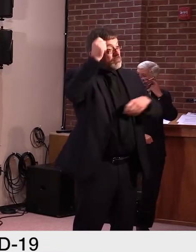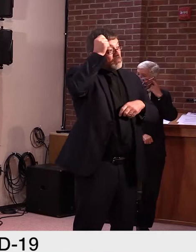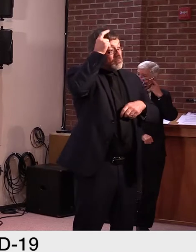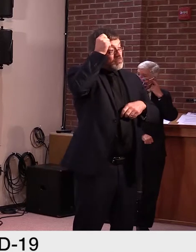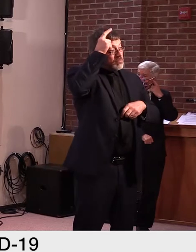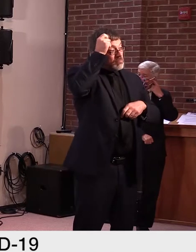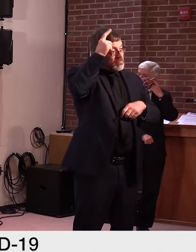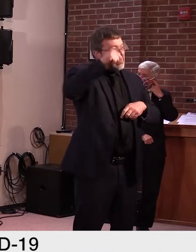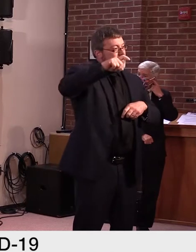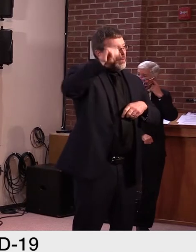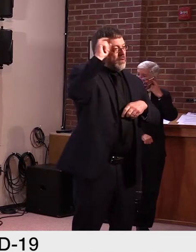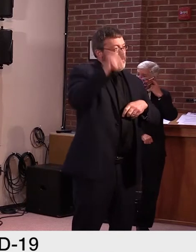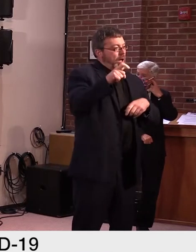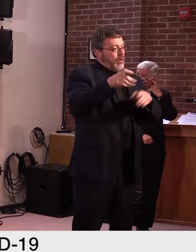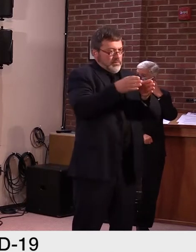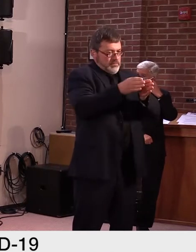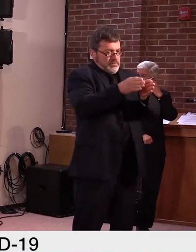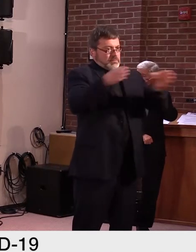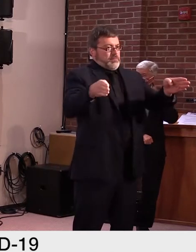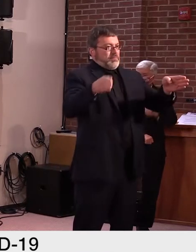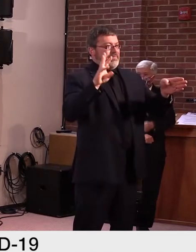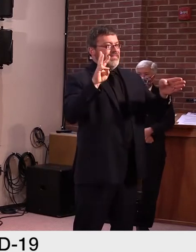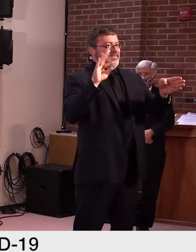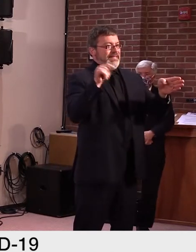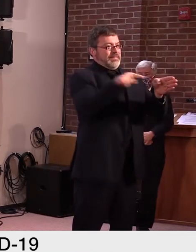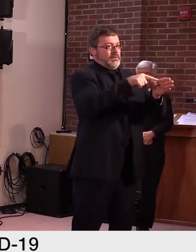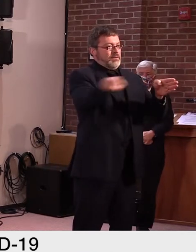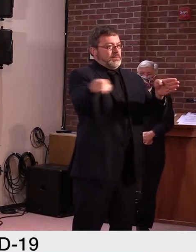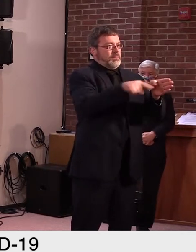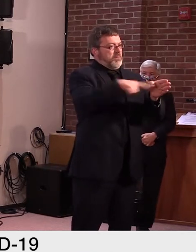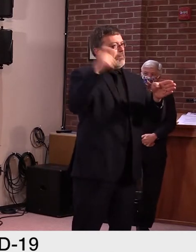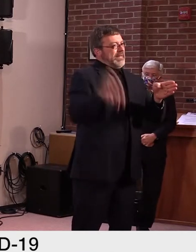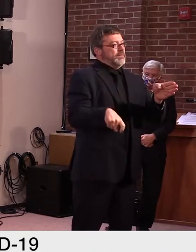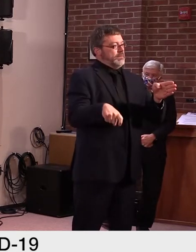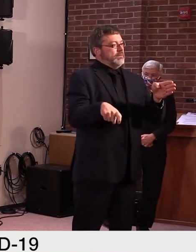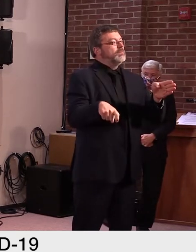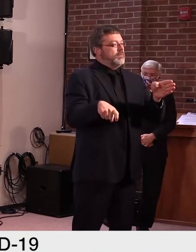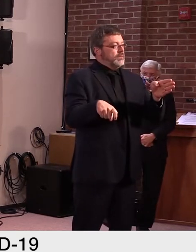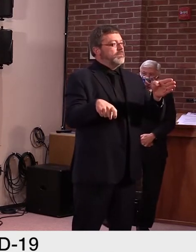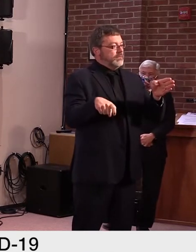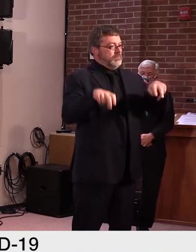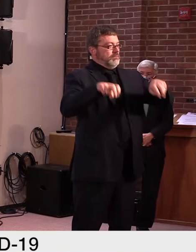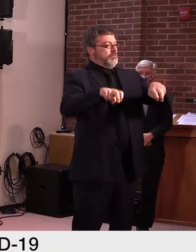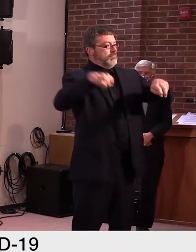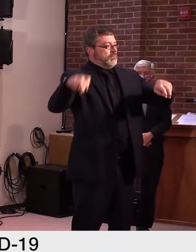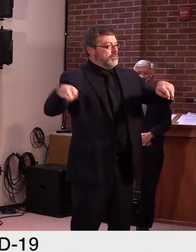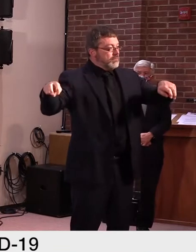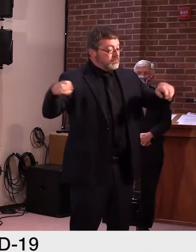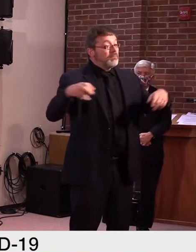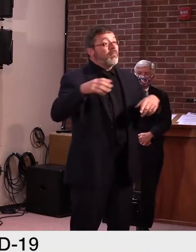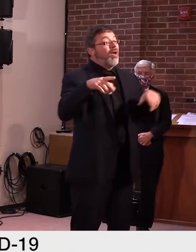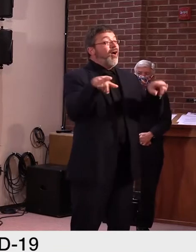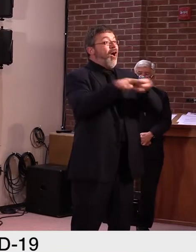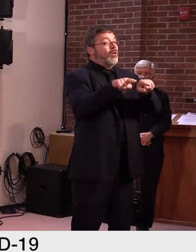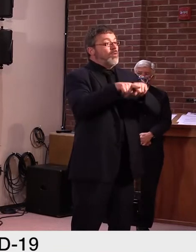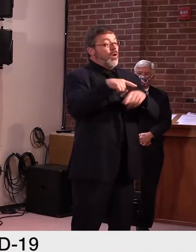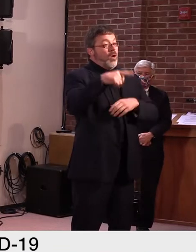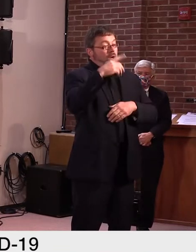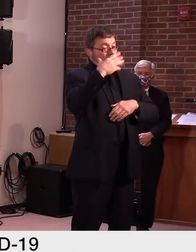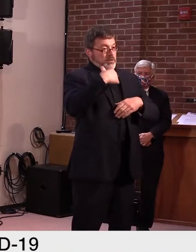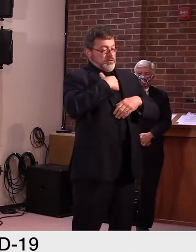minimum of six feet between parties, and a Lexan barrier between the customers and the staff behind the counter.